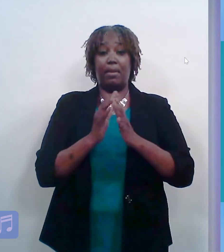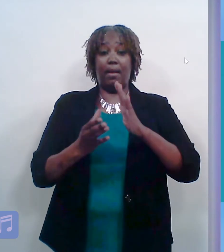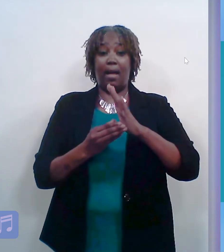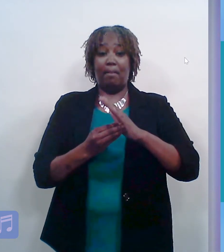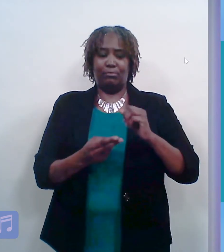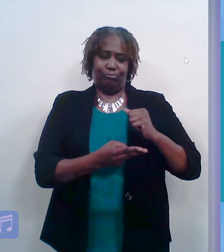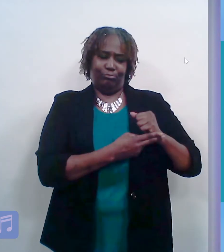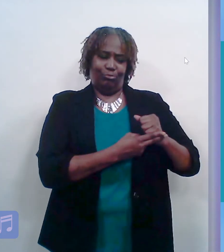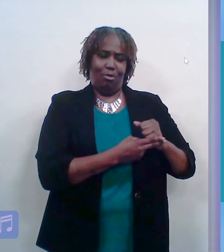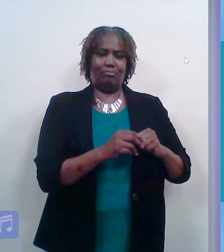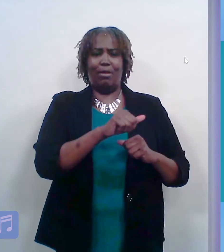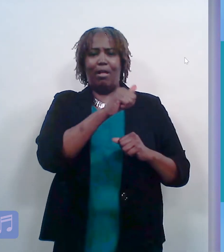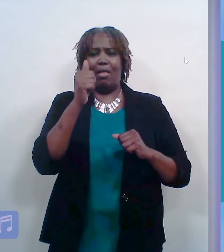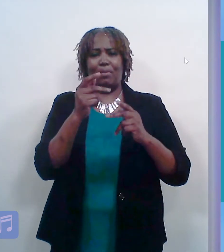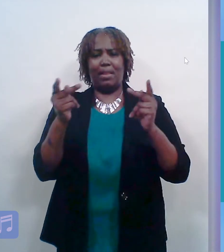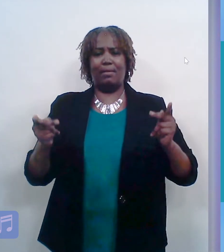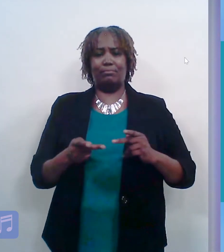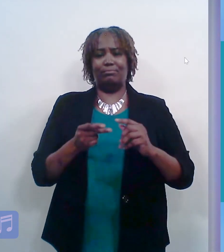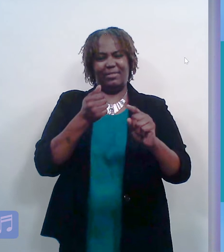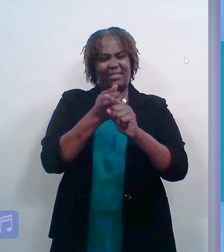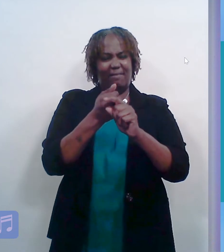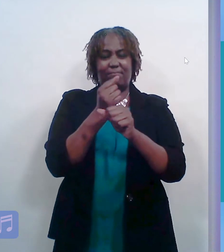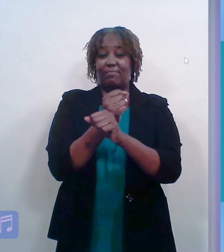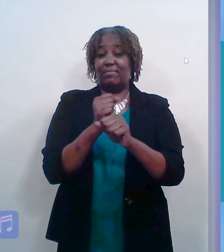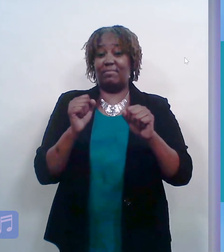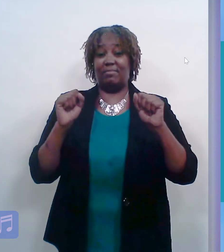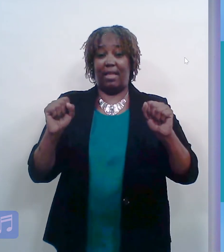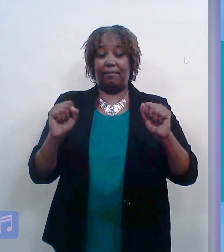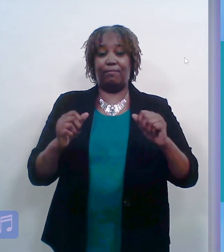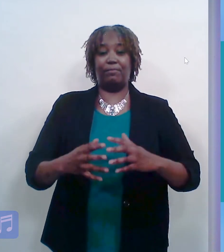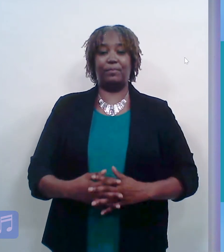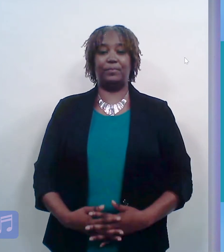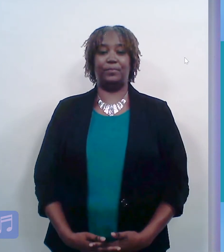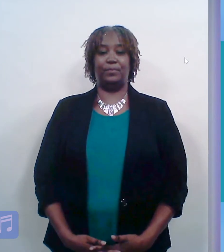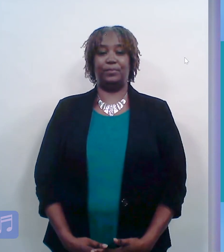Or create duplicate copies and store them in a separate but safe place.